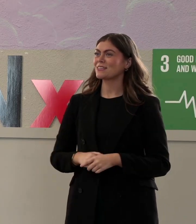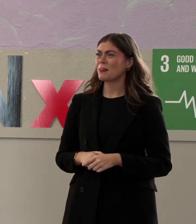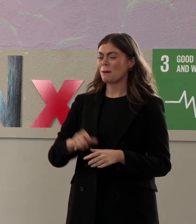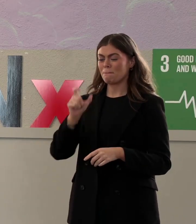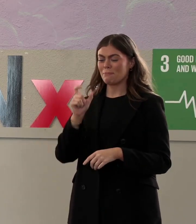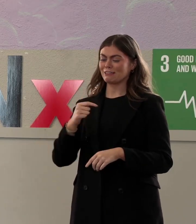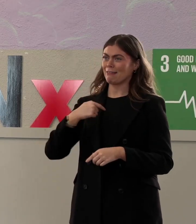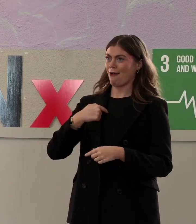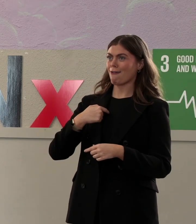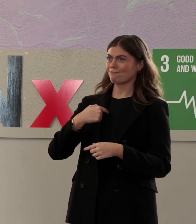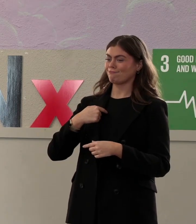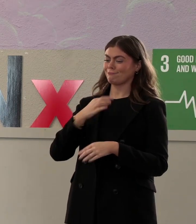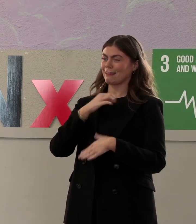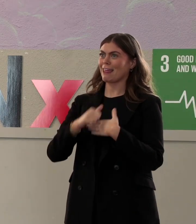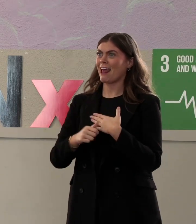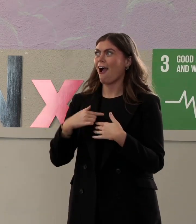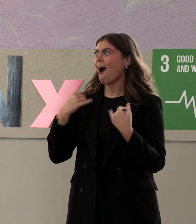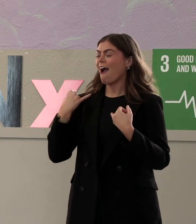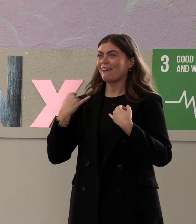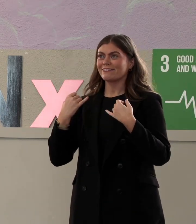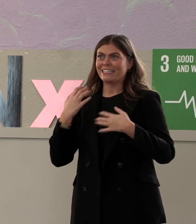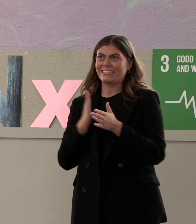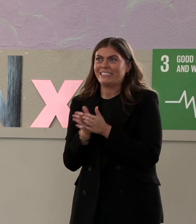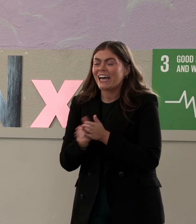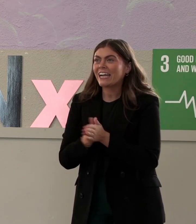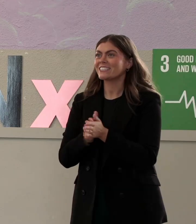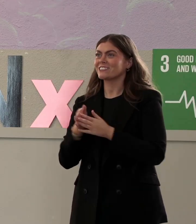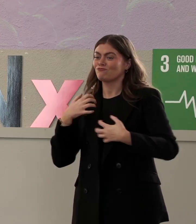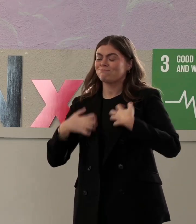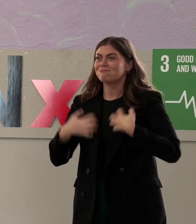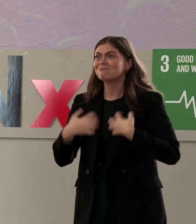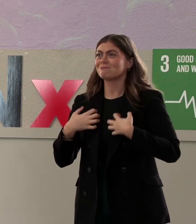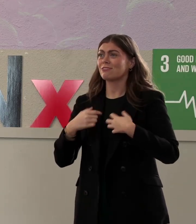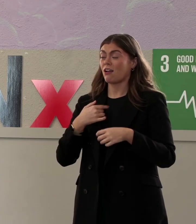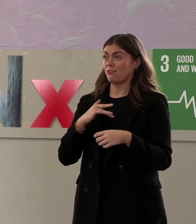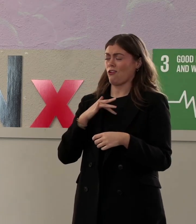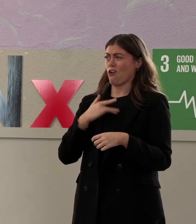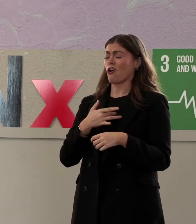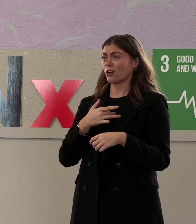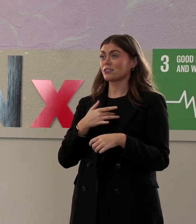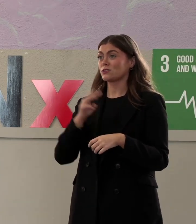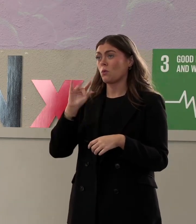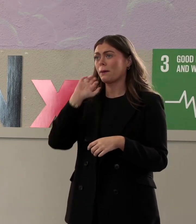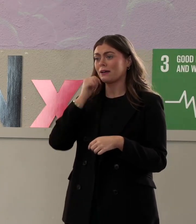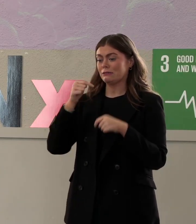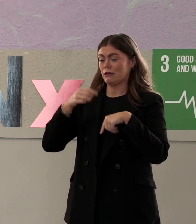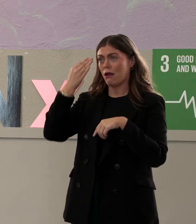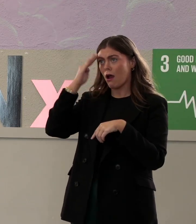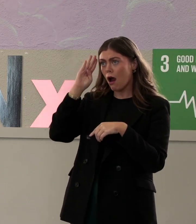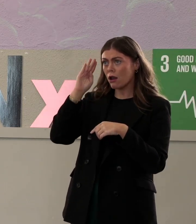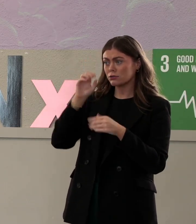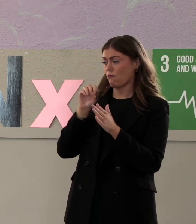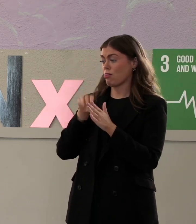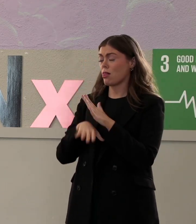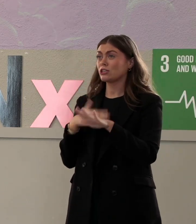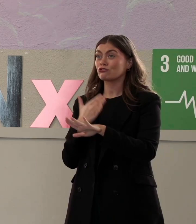I always know. I was an artist. I was hurt. Because here in Ireland, I'd lost my career. I had been